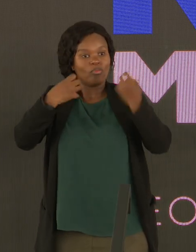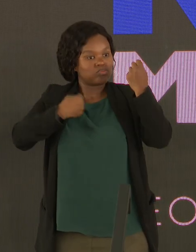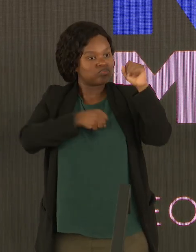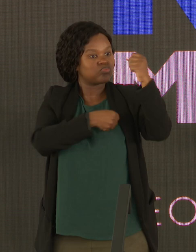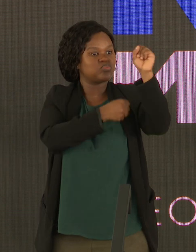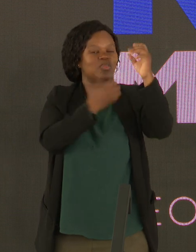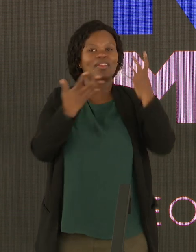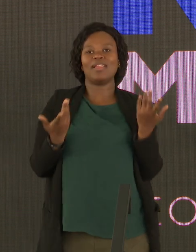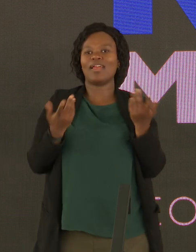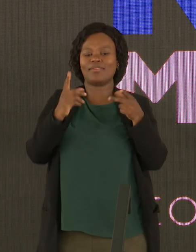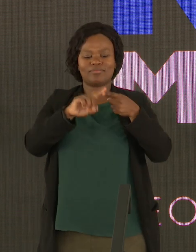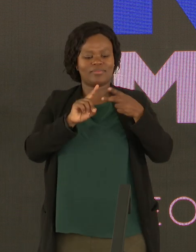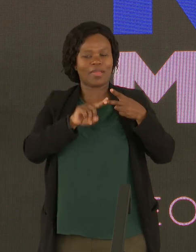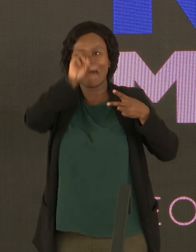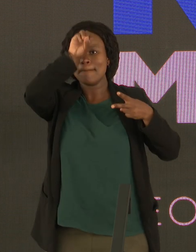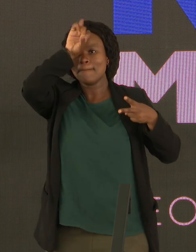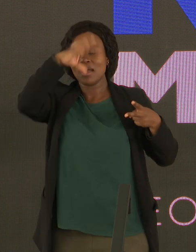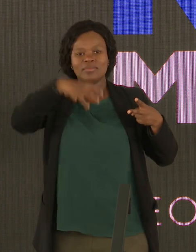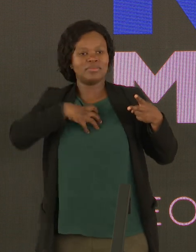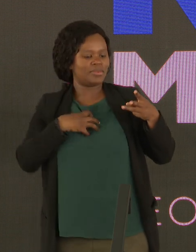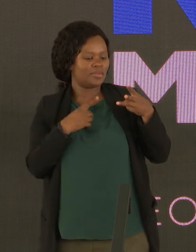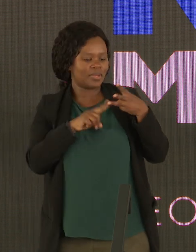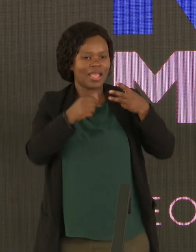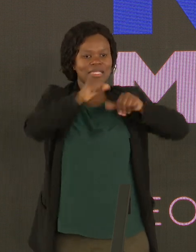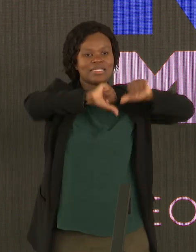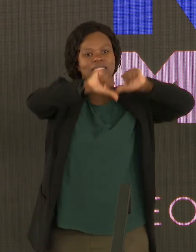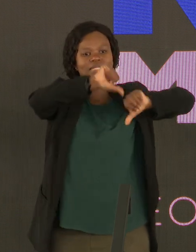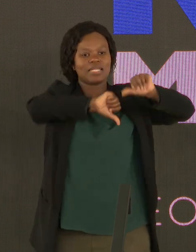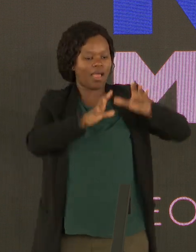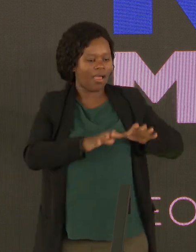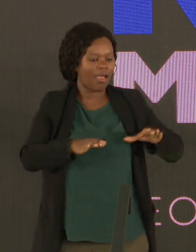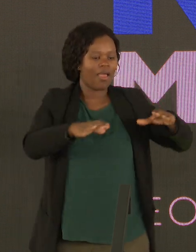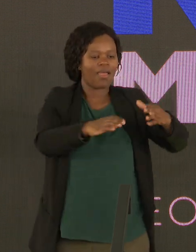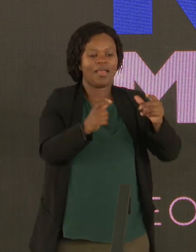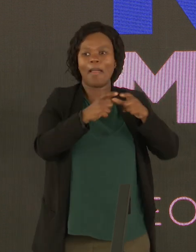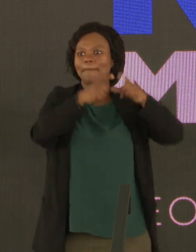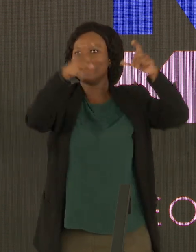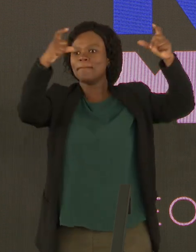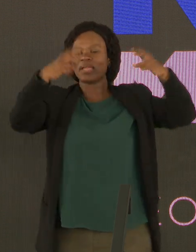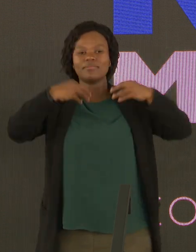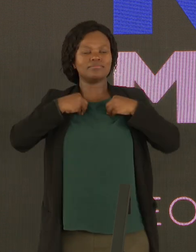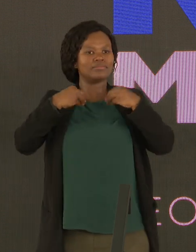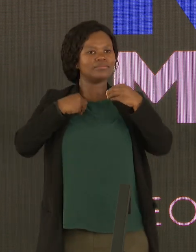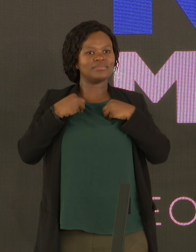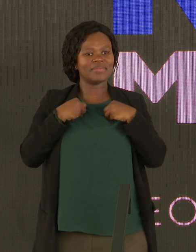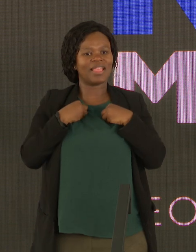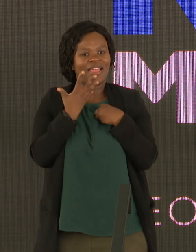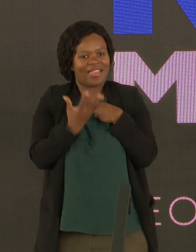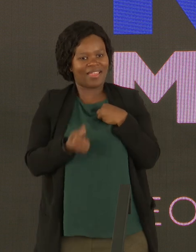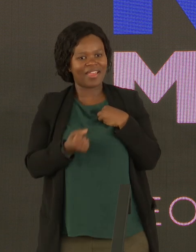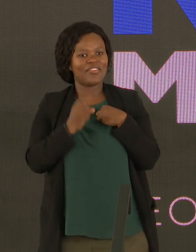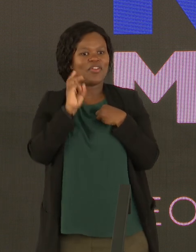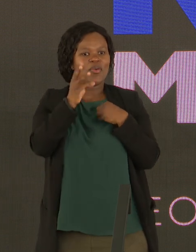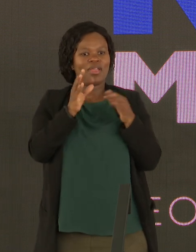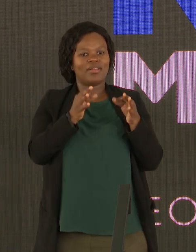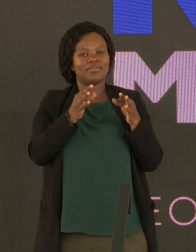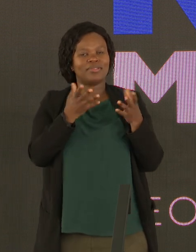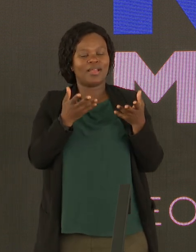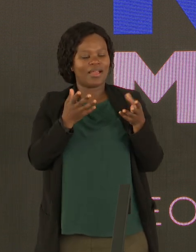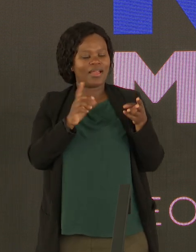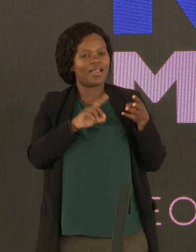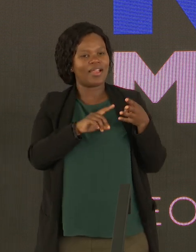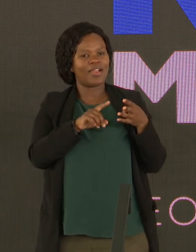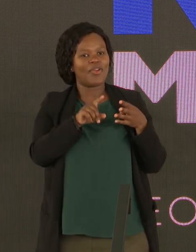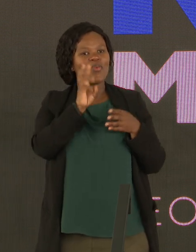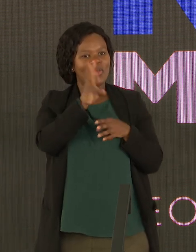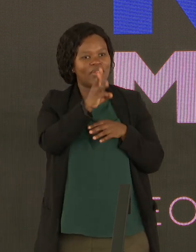who own mines, young people who own laboratories, young people who own big assets that are going to have a multiplier effect in this economy. And